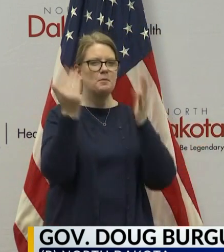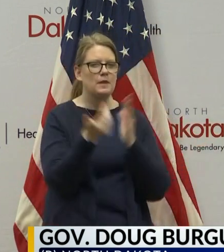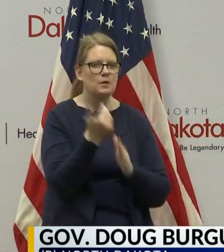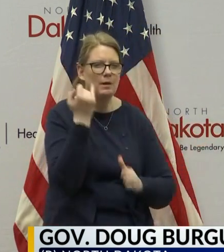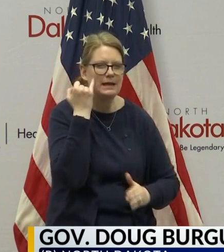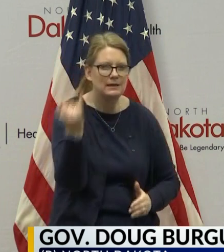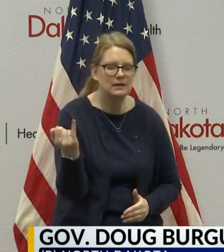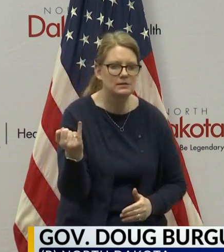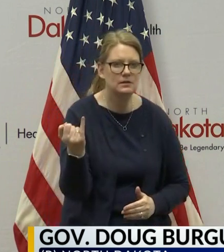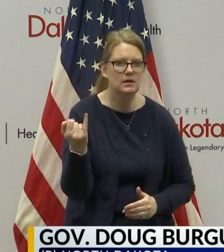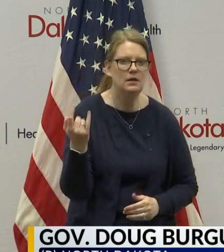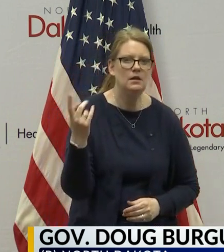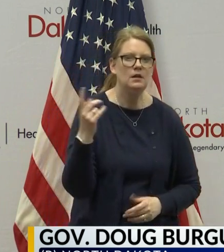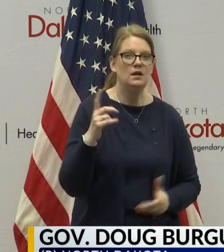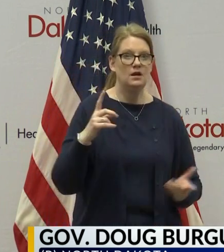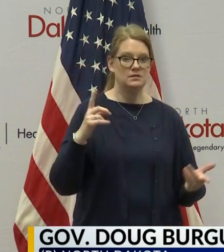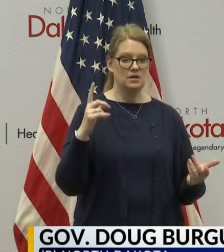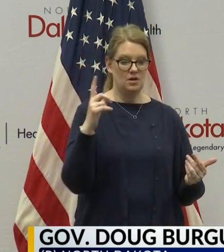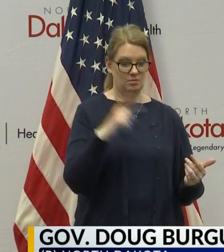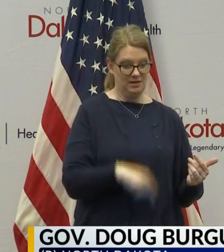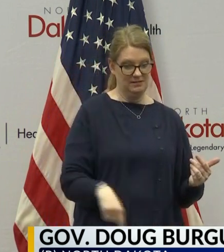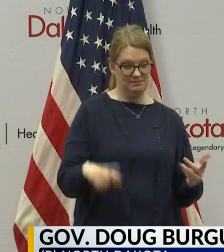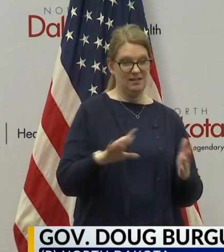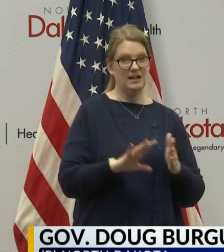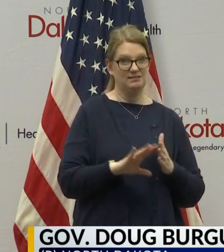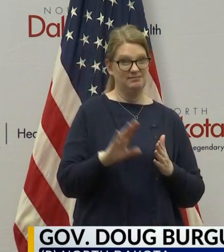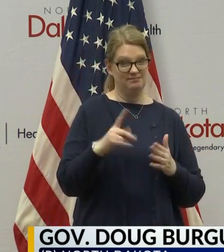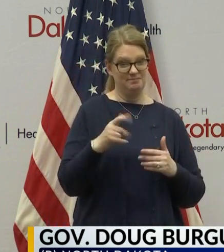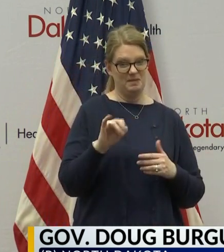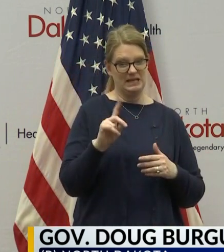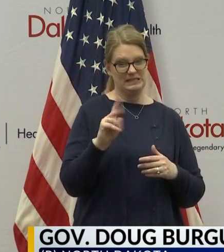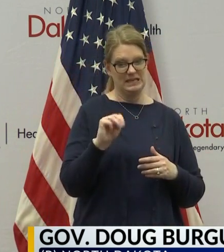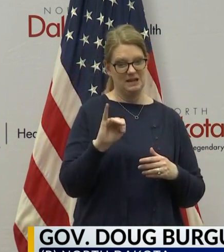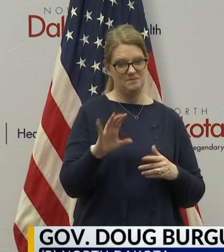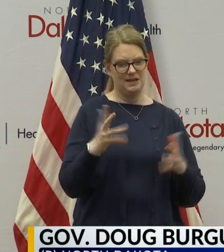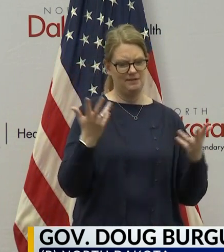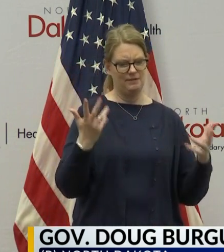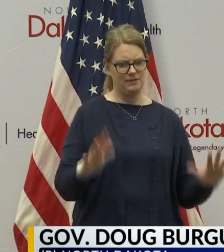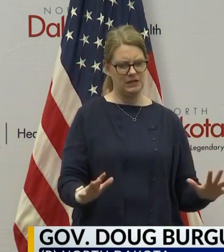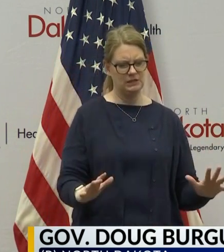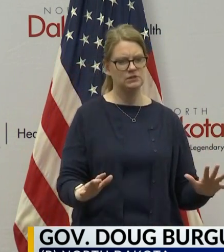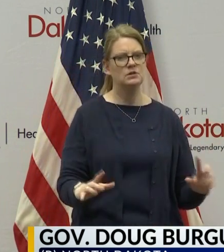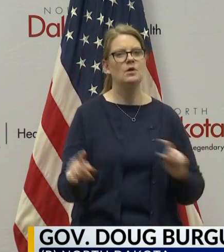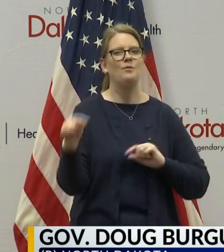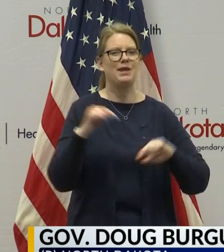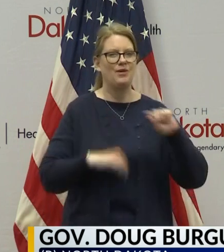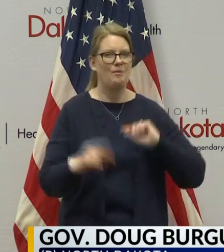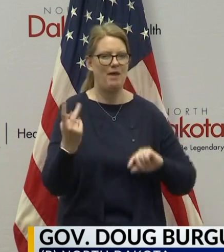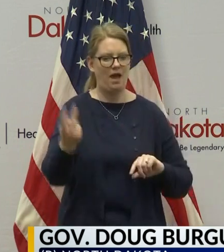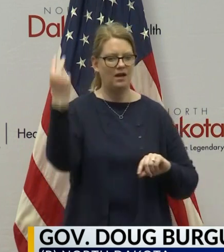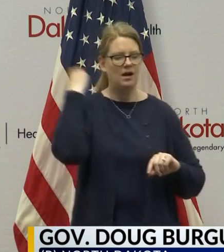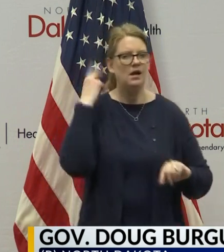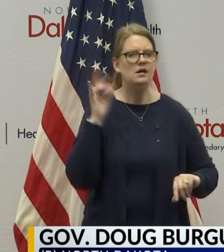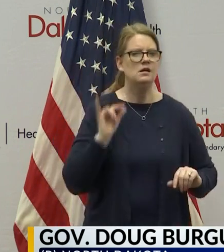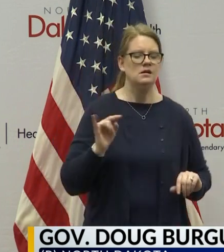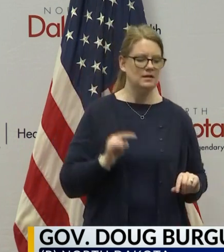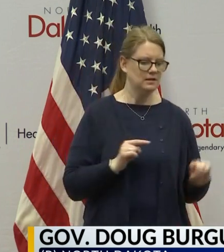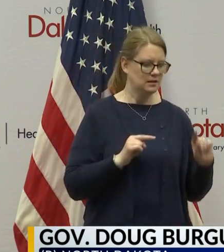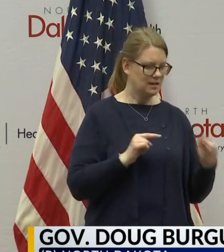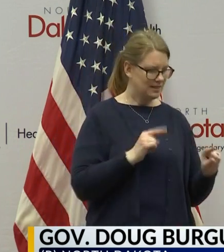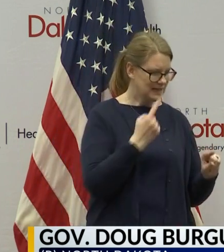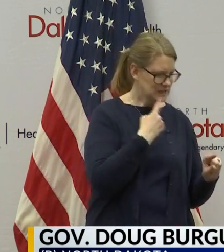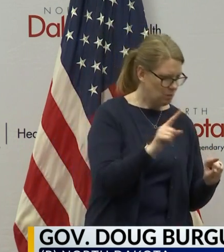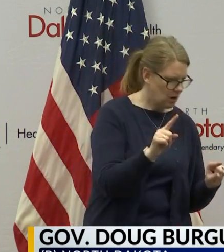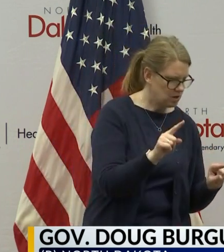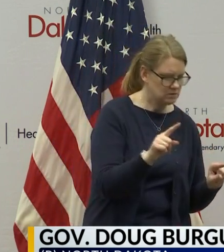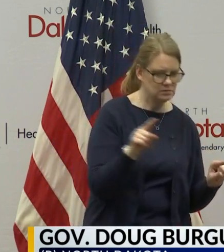we get done with this thing, we're going to be able to look back and say, you know, maybe after the fact what worked and what didn't versus, you and I think it's a beautiful thing.